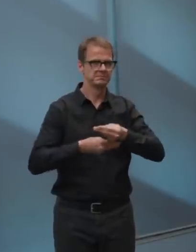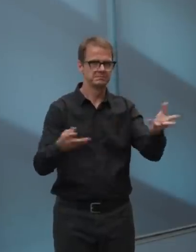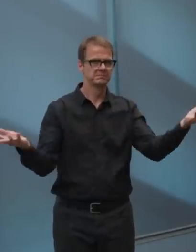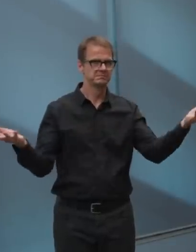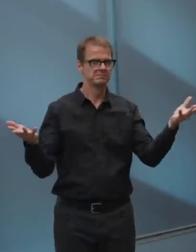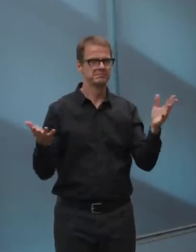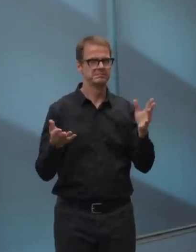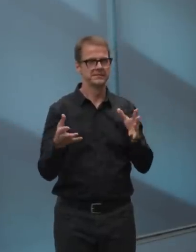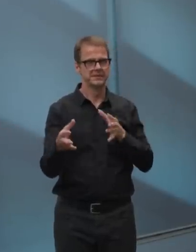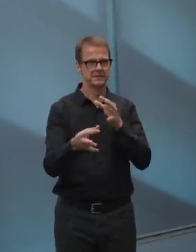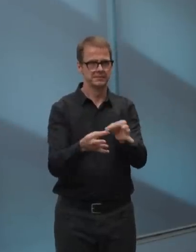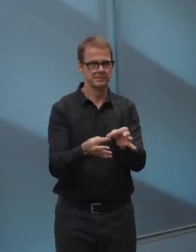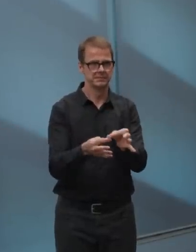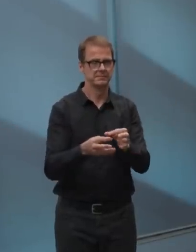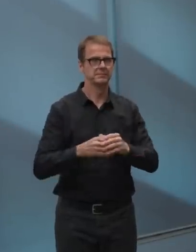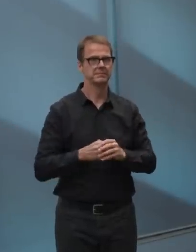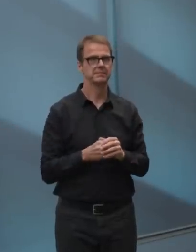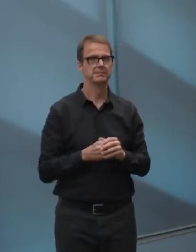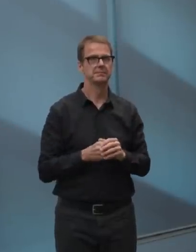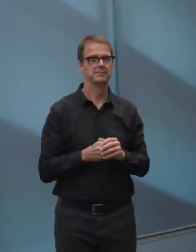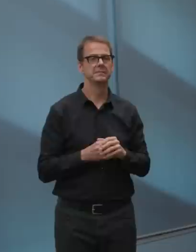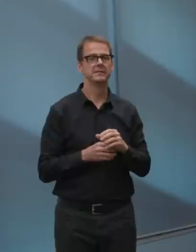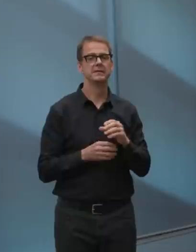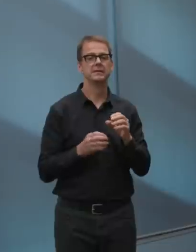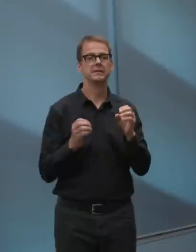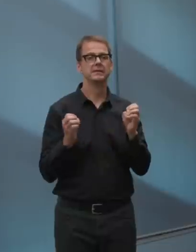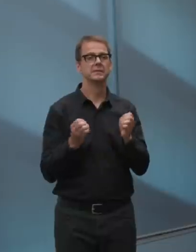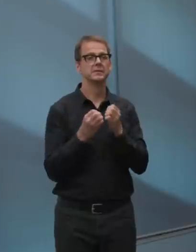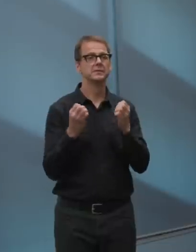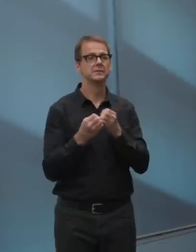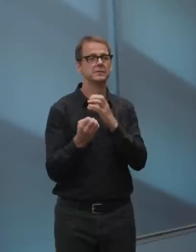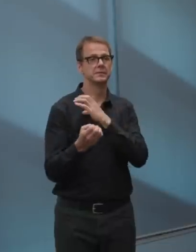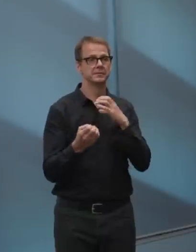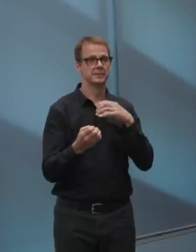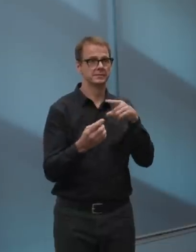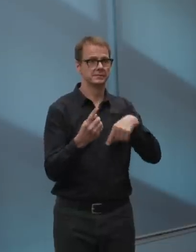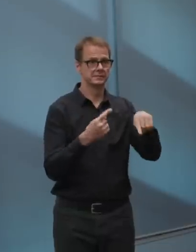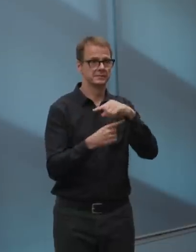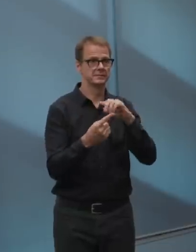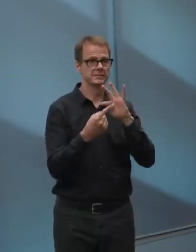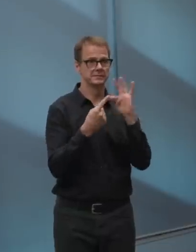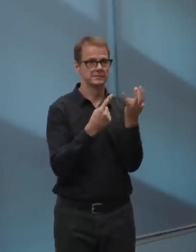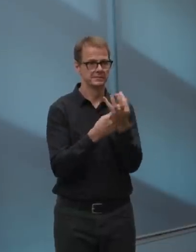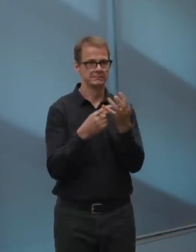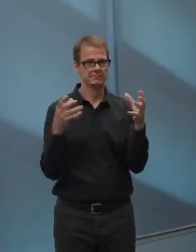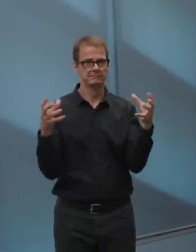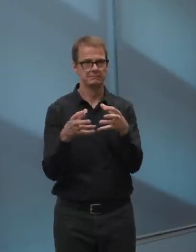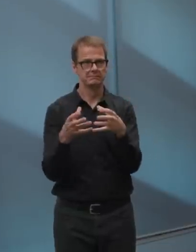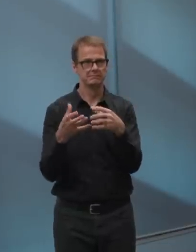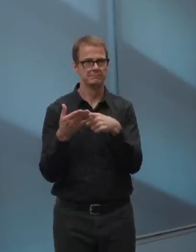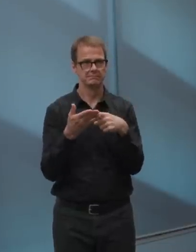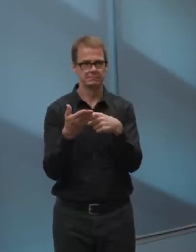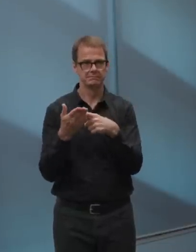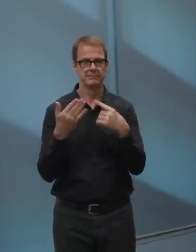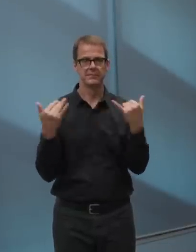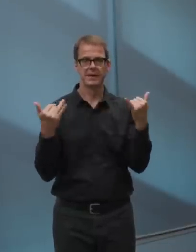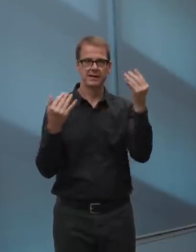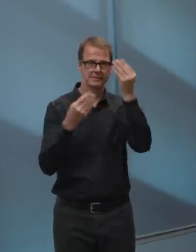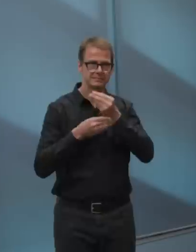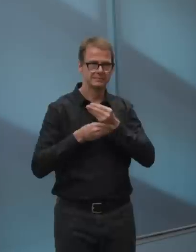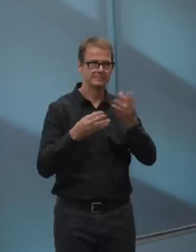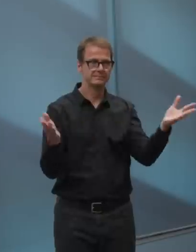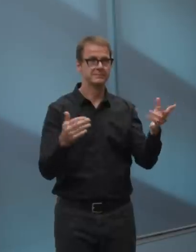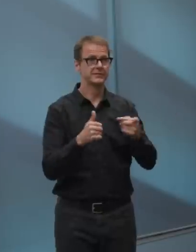emergency advisory committee meeting of the council. You'll hear from the Mayor momentarily followed by Interim City